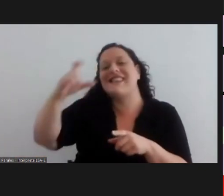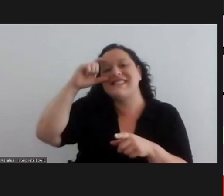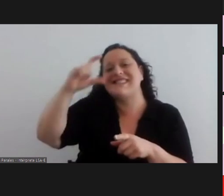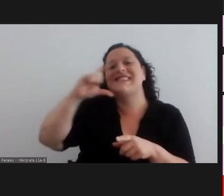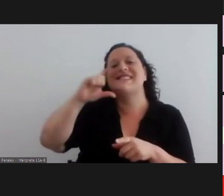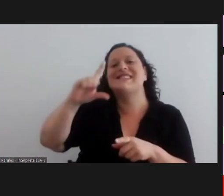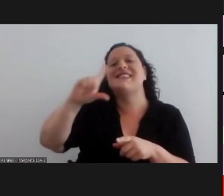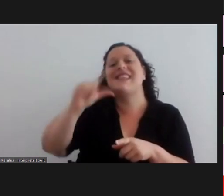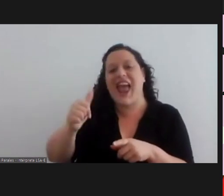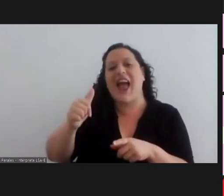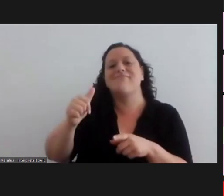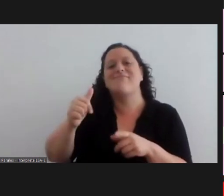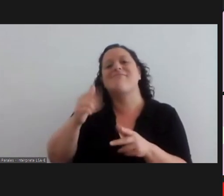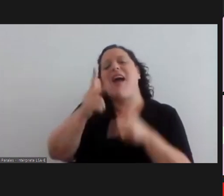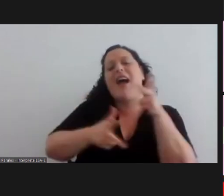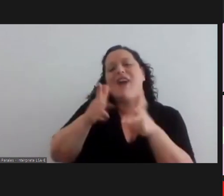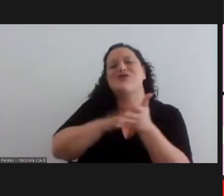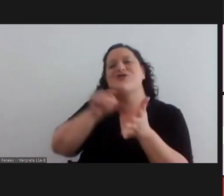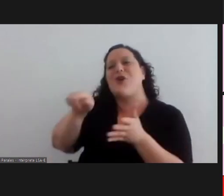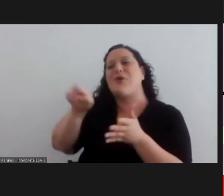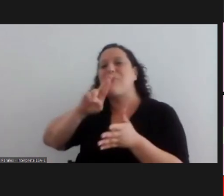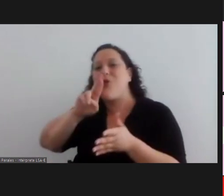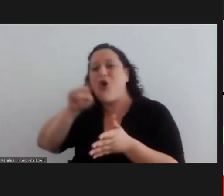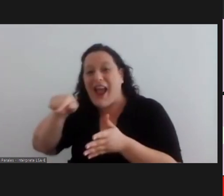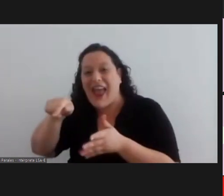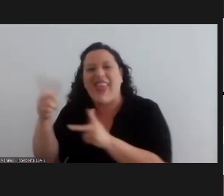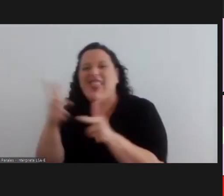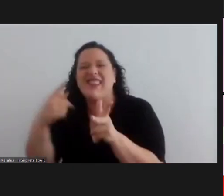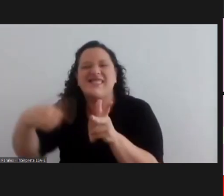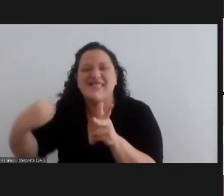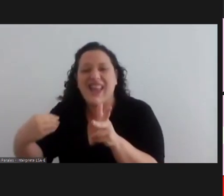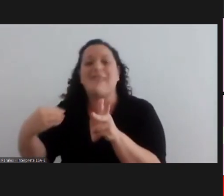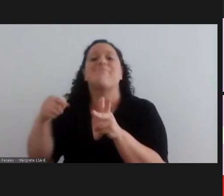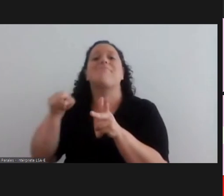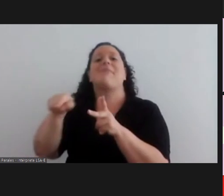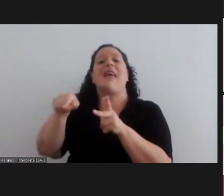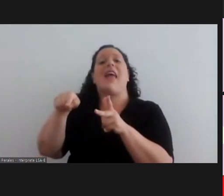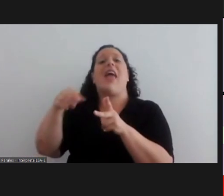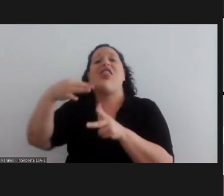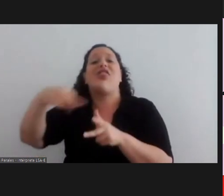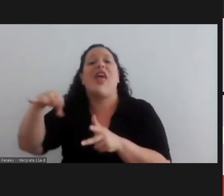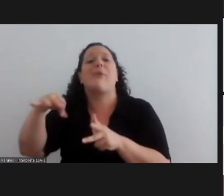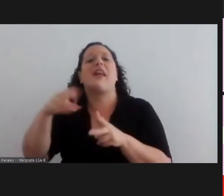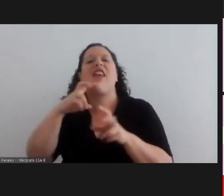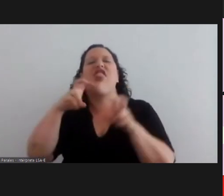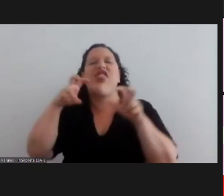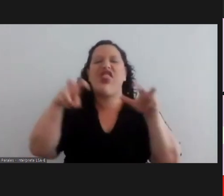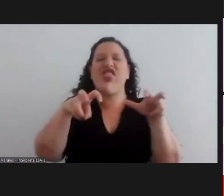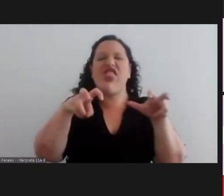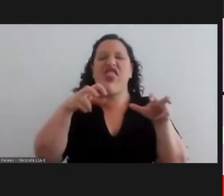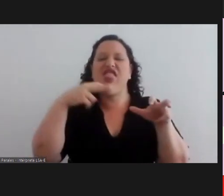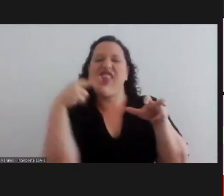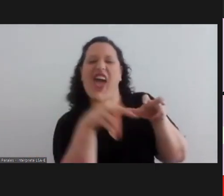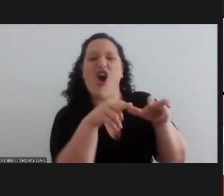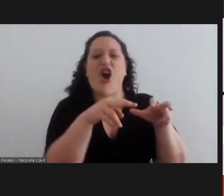and cecilia remembered these words when maria luisa used to say that we had to kill the dragon the idea